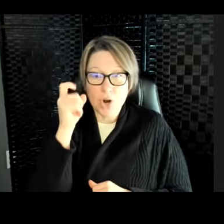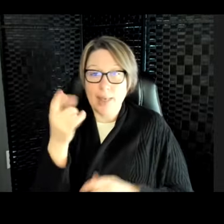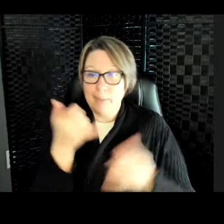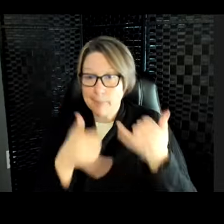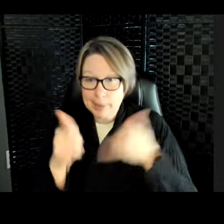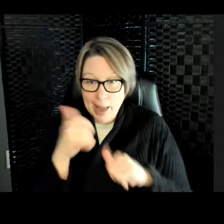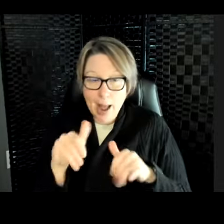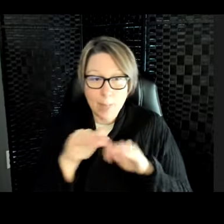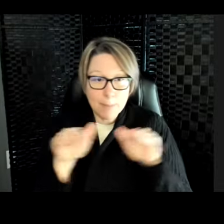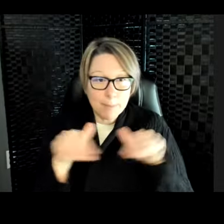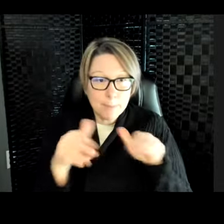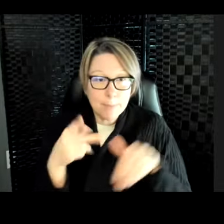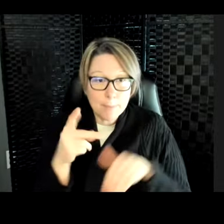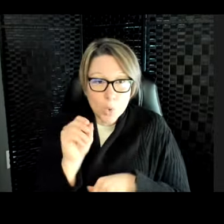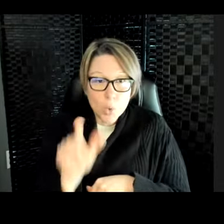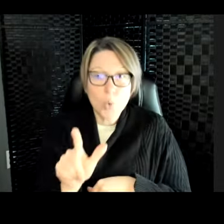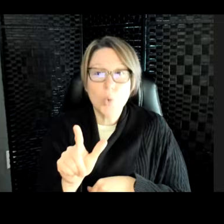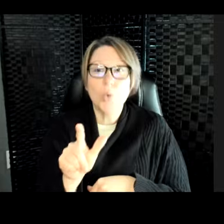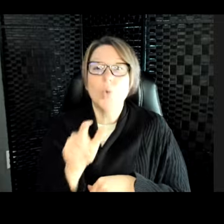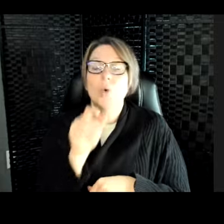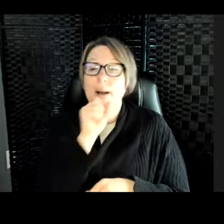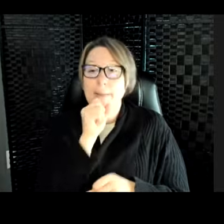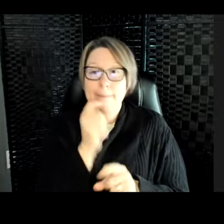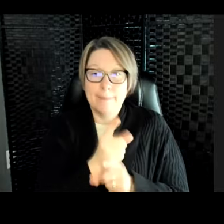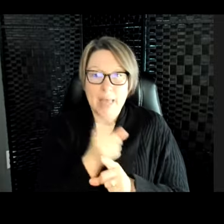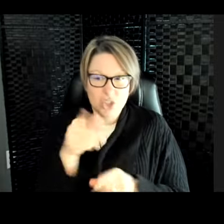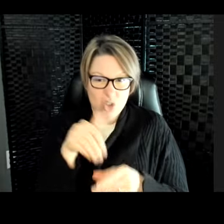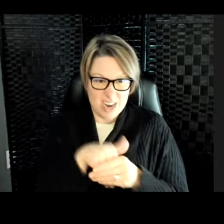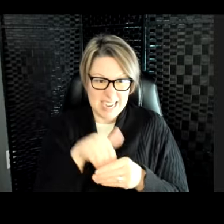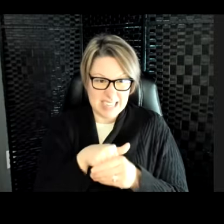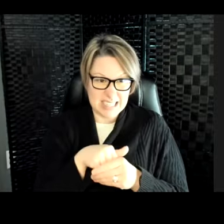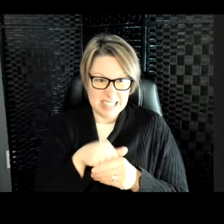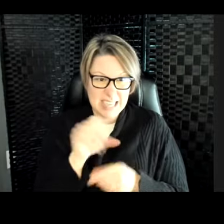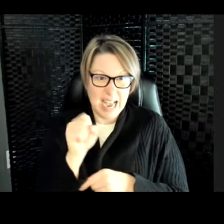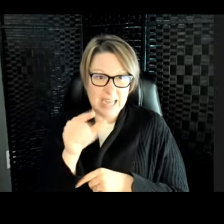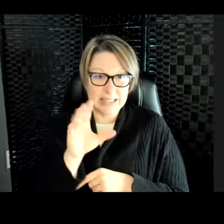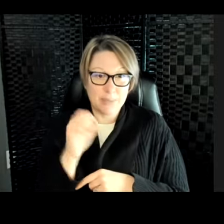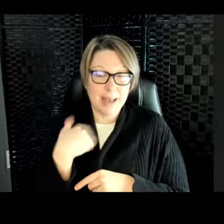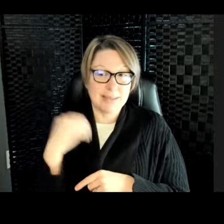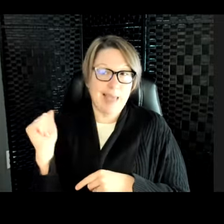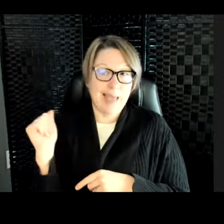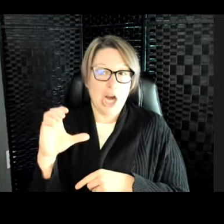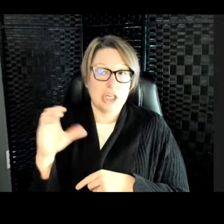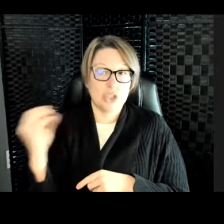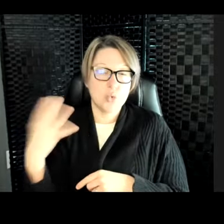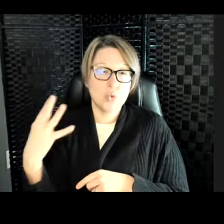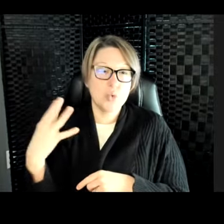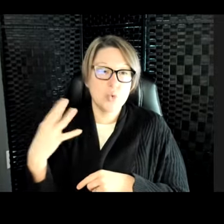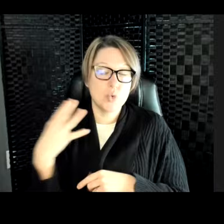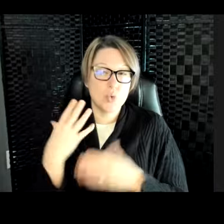and we make sure that their inside space is air conditioned. So it's cool in here for them in the